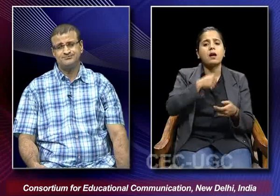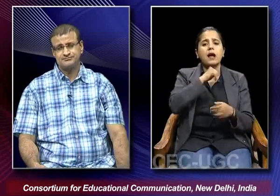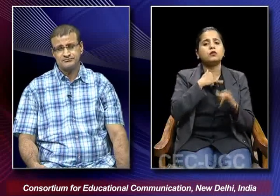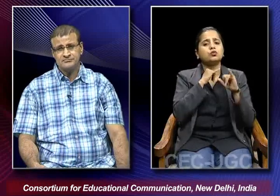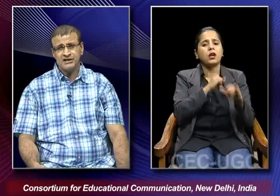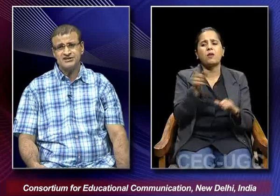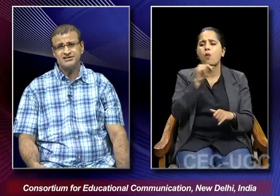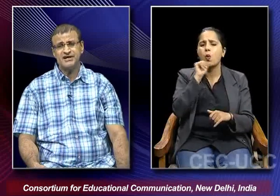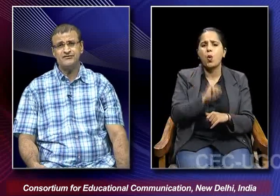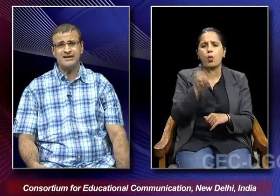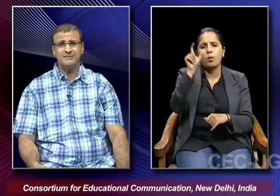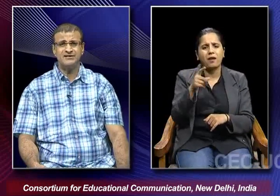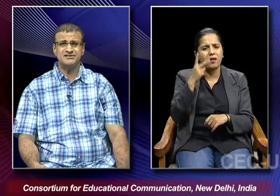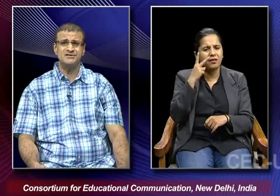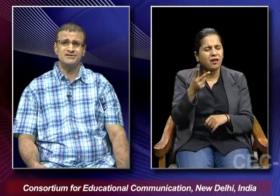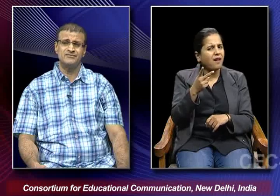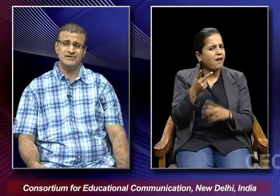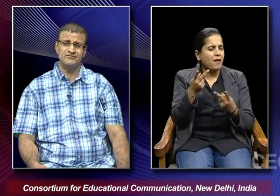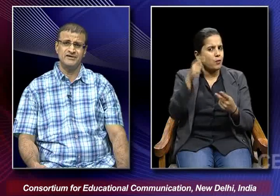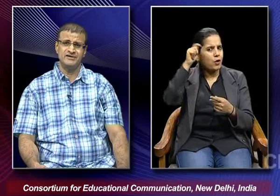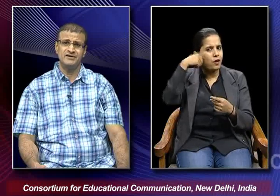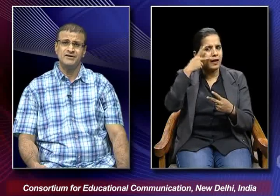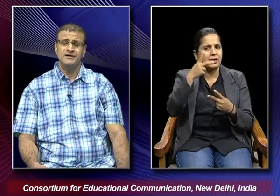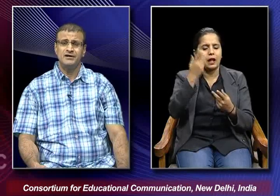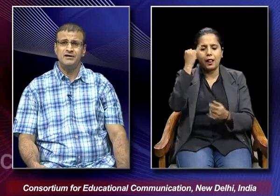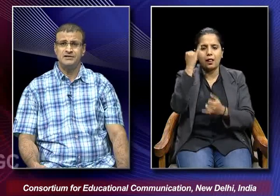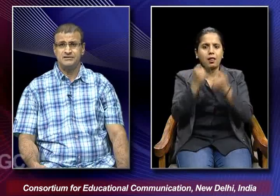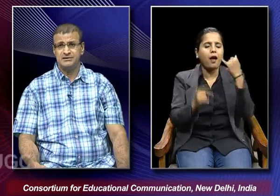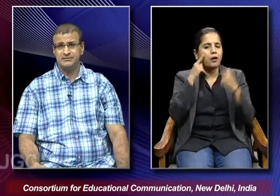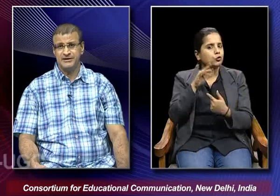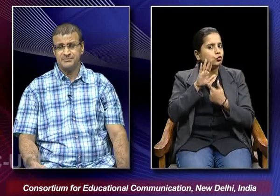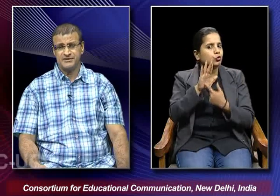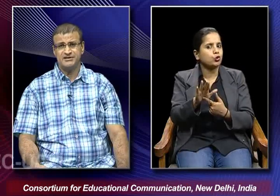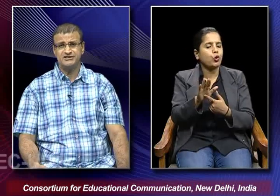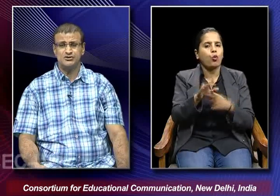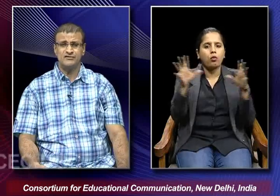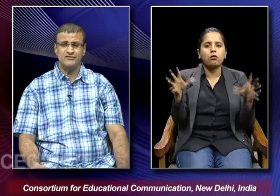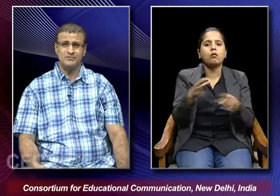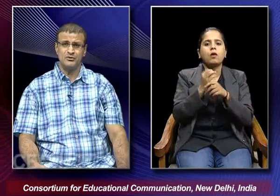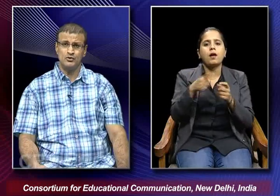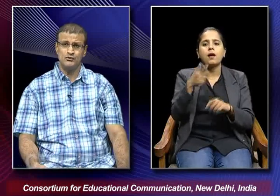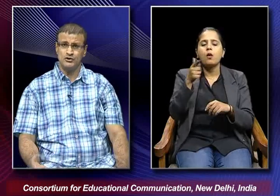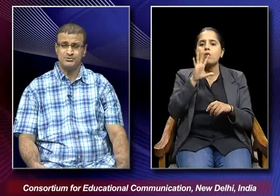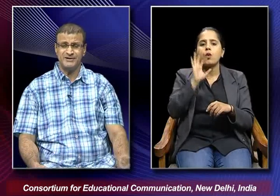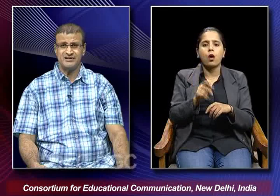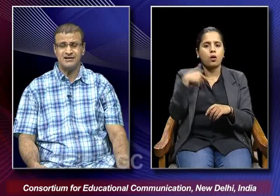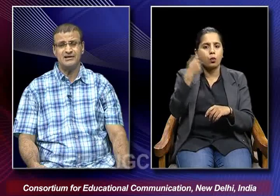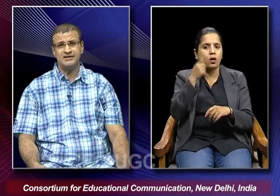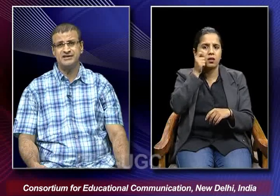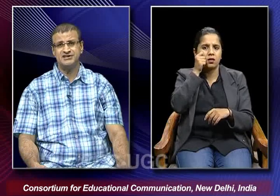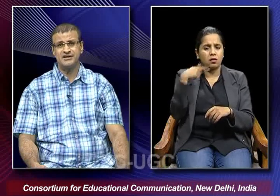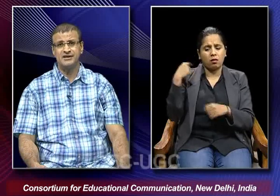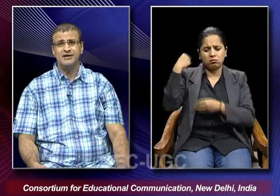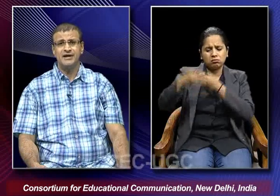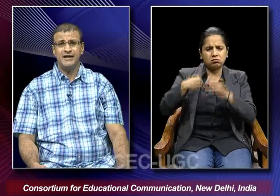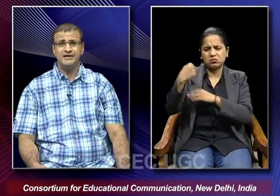such kind of a climax in the film where the main protagonist of the film who was patriarchal in